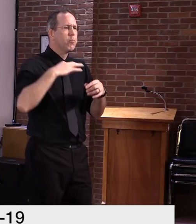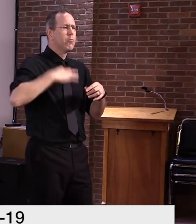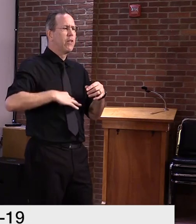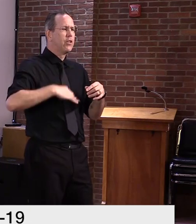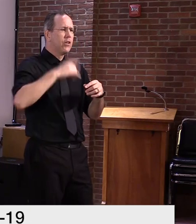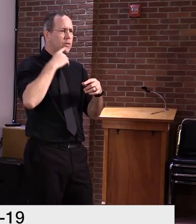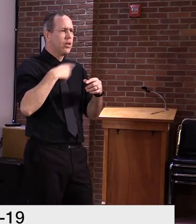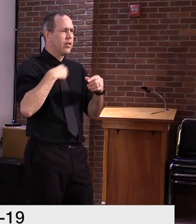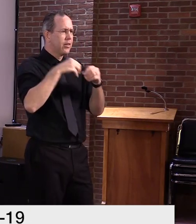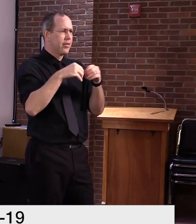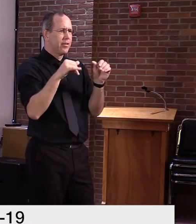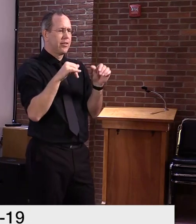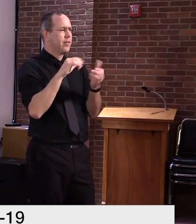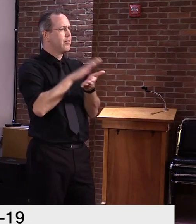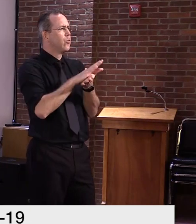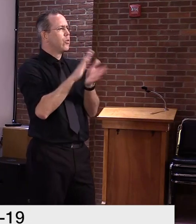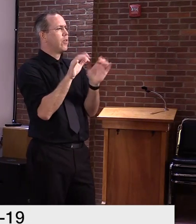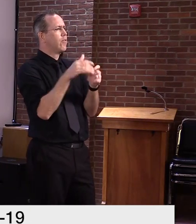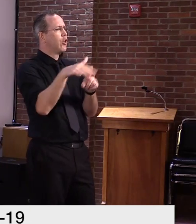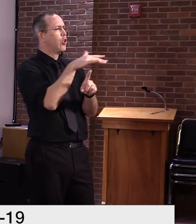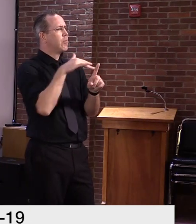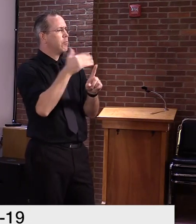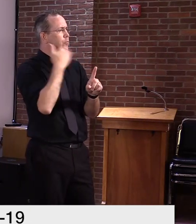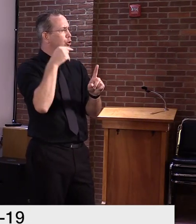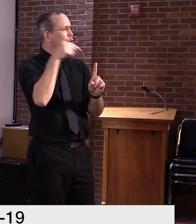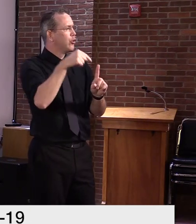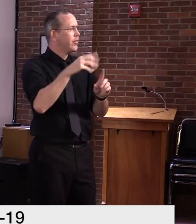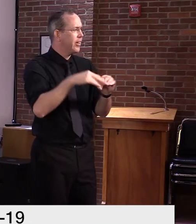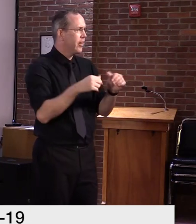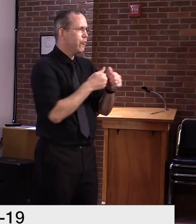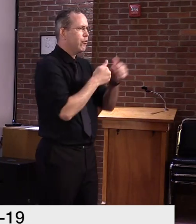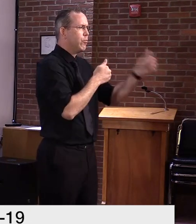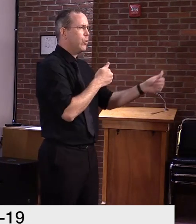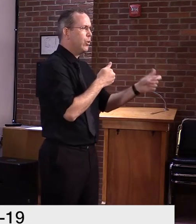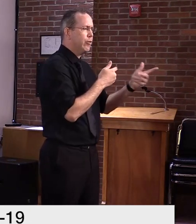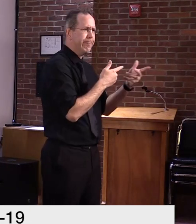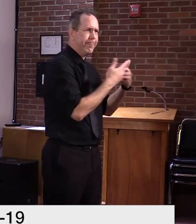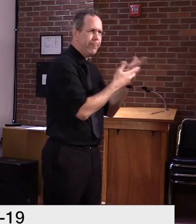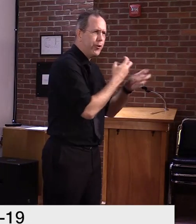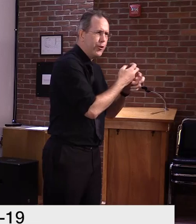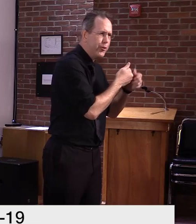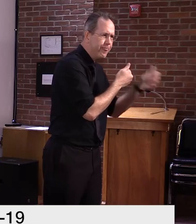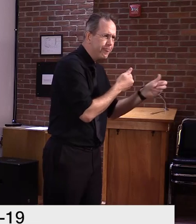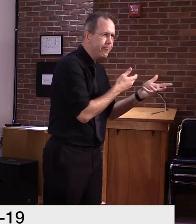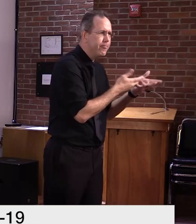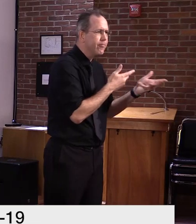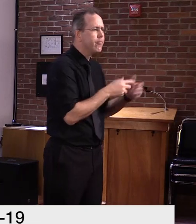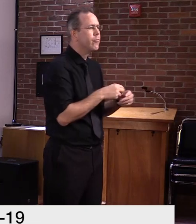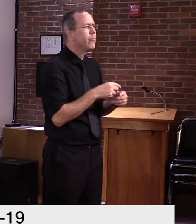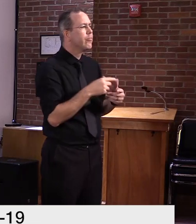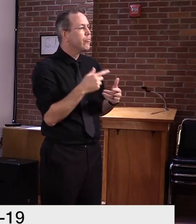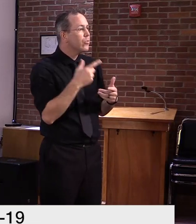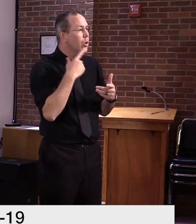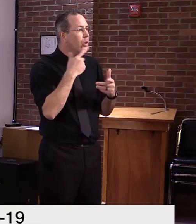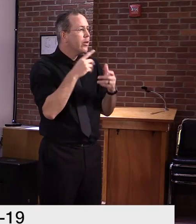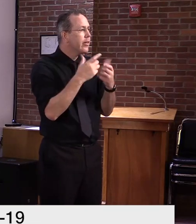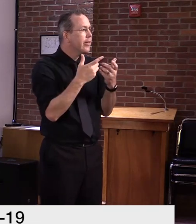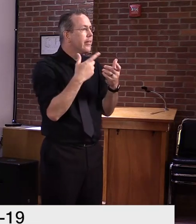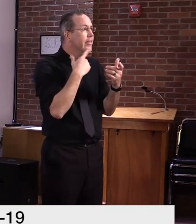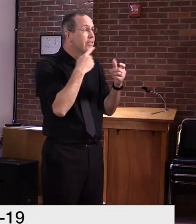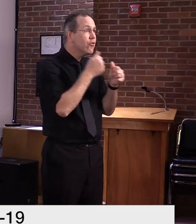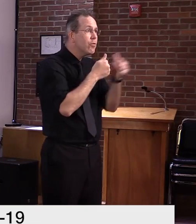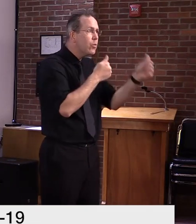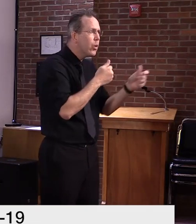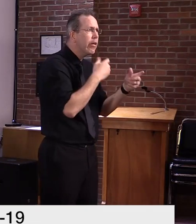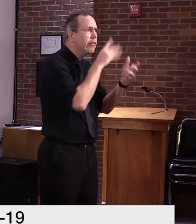larger issues of, uh, you know, the structure of the day and so forth, we, we, um, address some of that in our hybrid guidance, hybrid learning guidance that